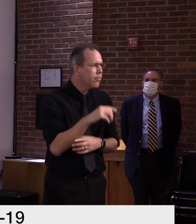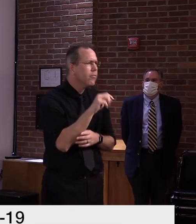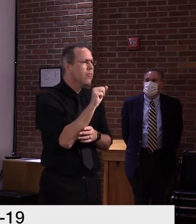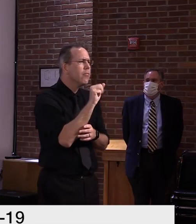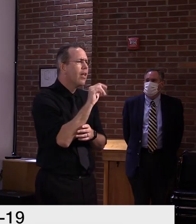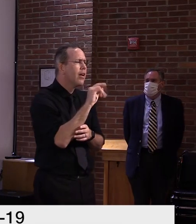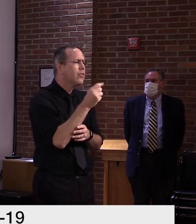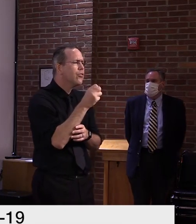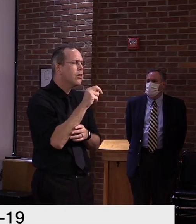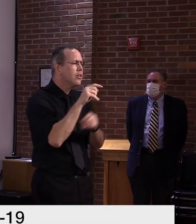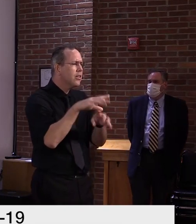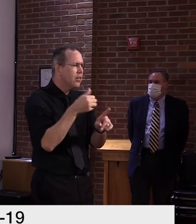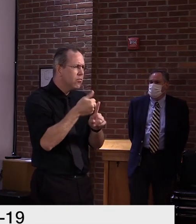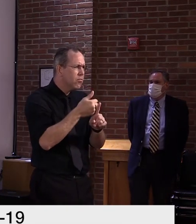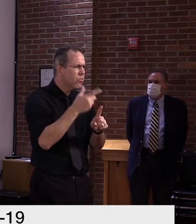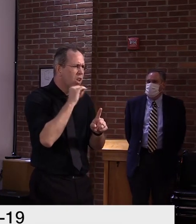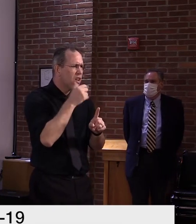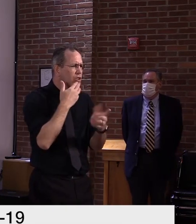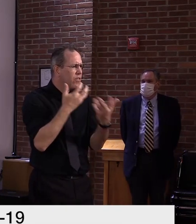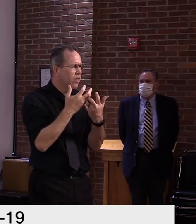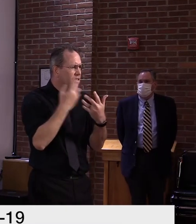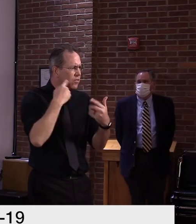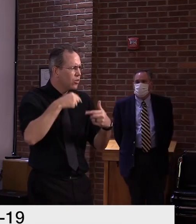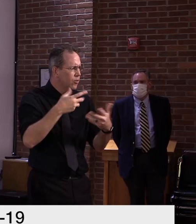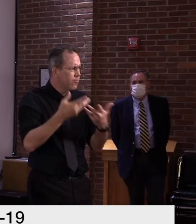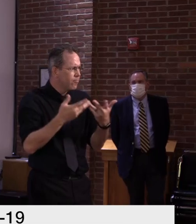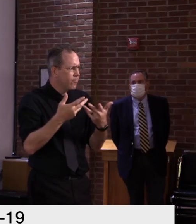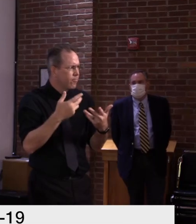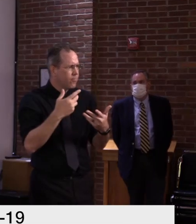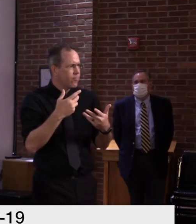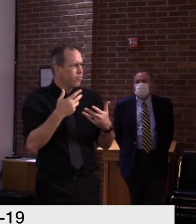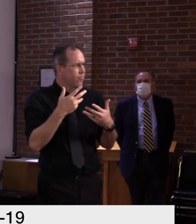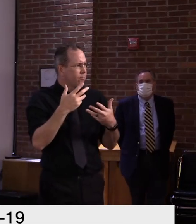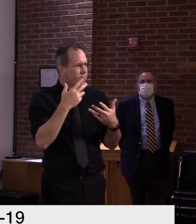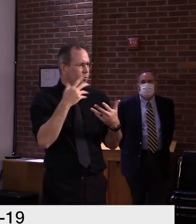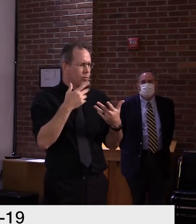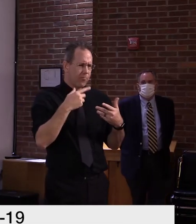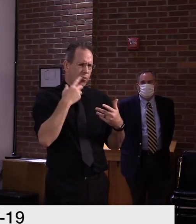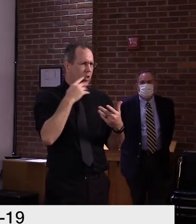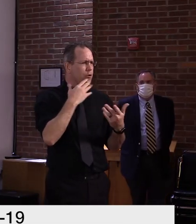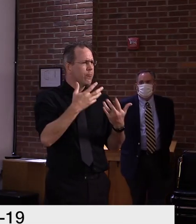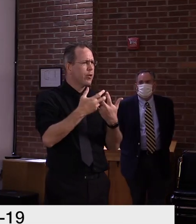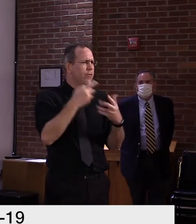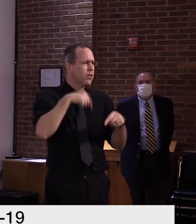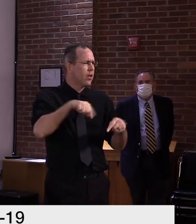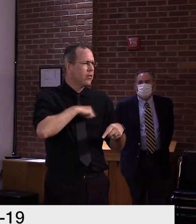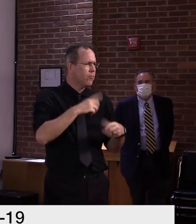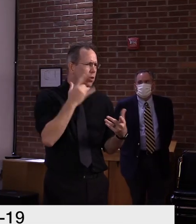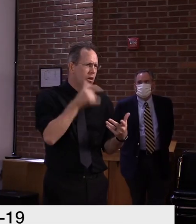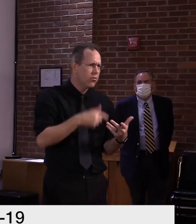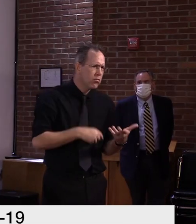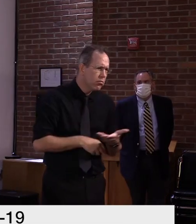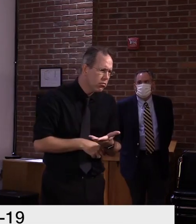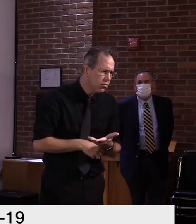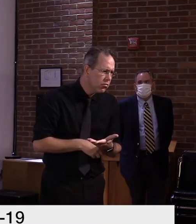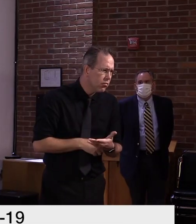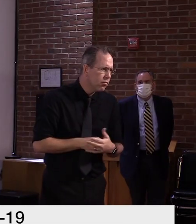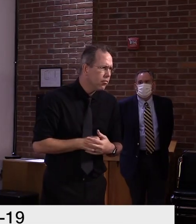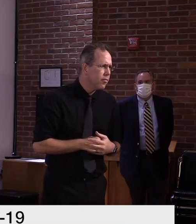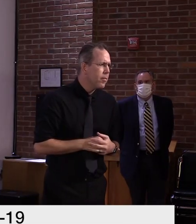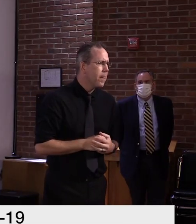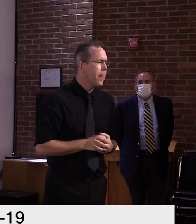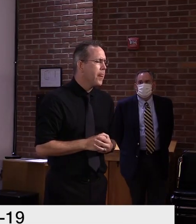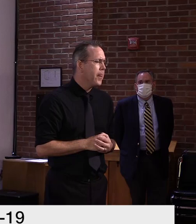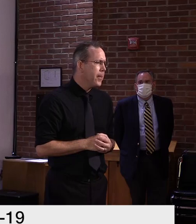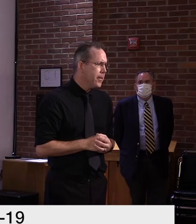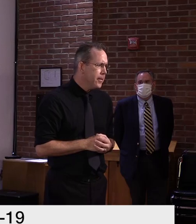produces these false positives? Sure. So in this case, um, I would, I would focus more on the false negatives than